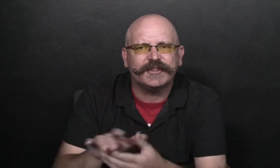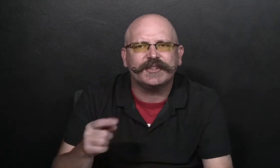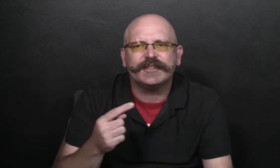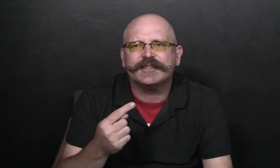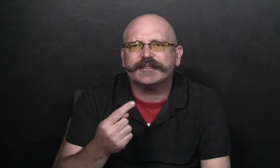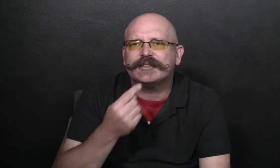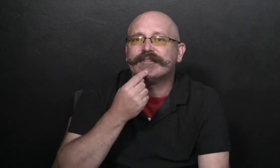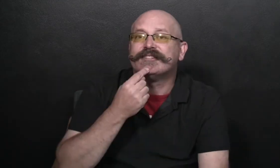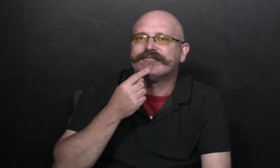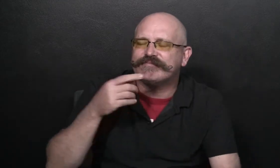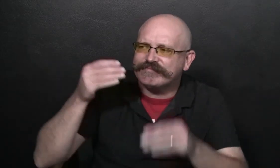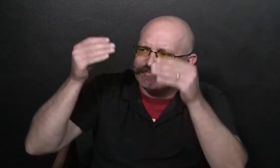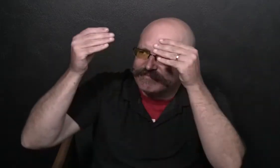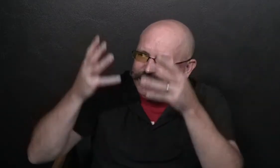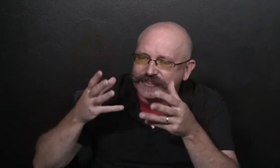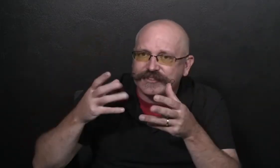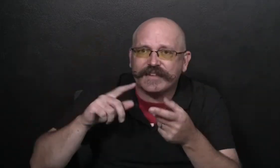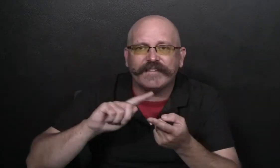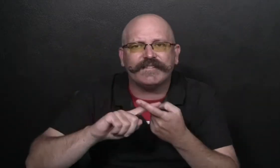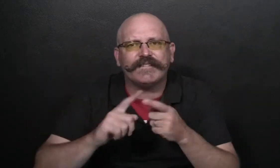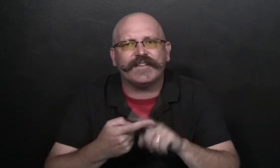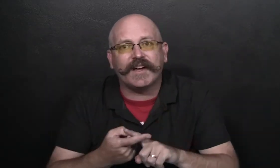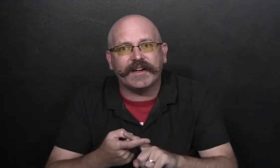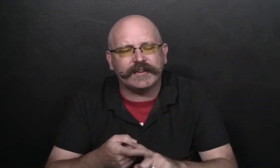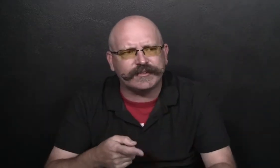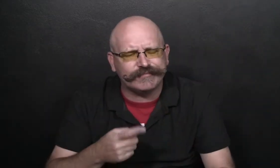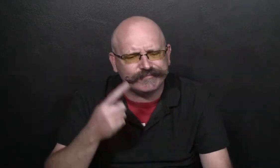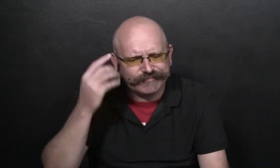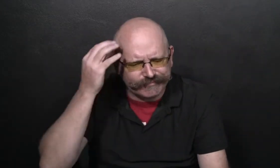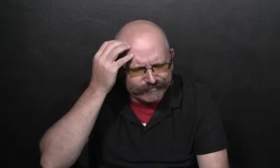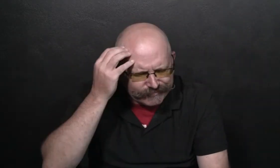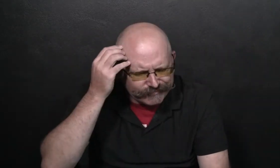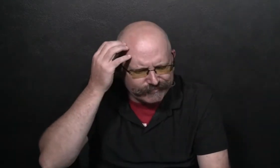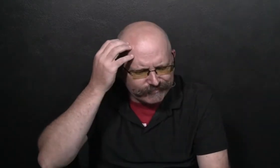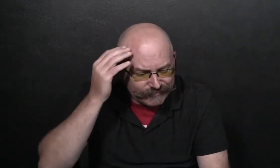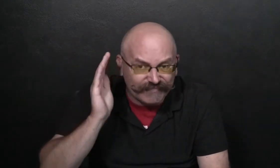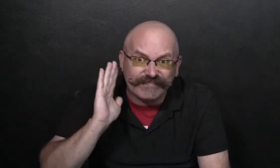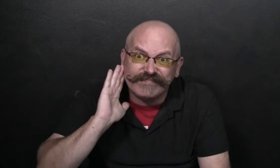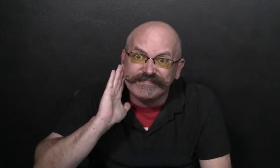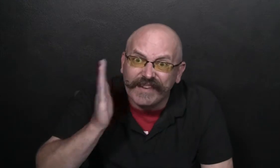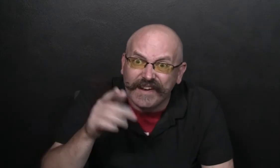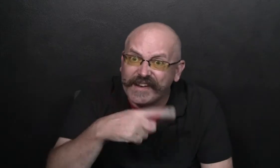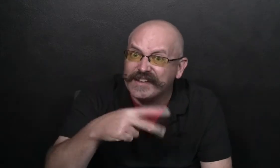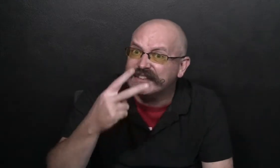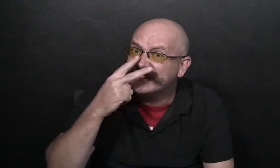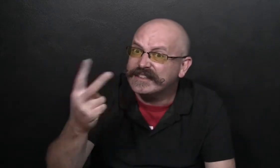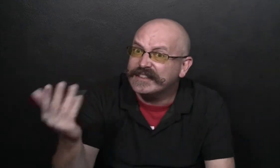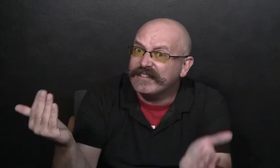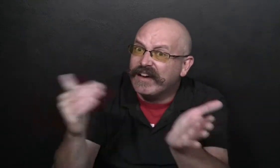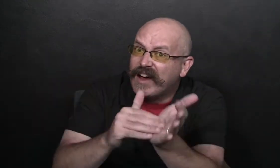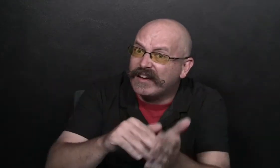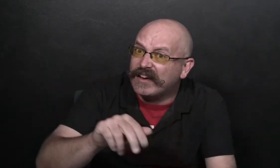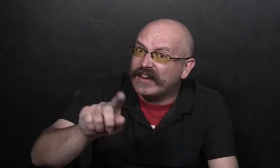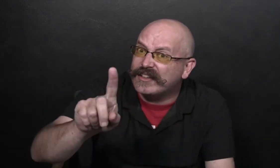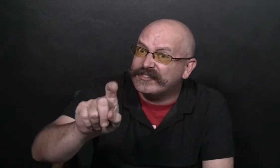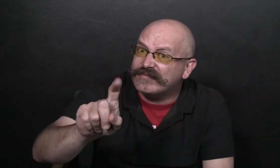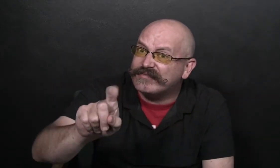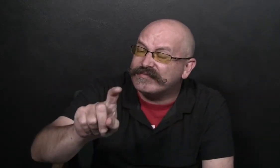Sam couldn't go to school. He missed his teacher and his friends. He wondered when he would see them again.